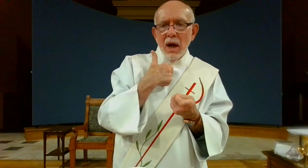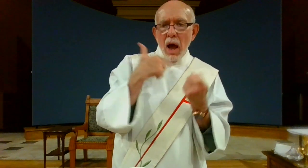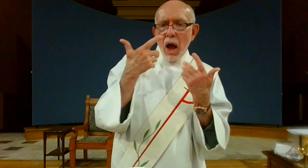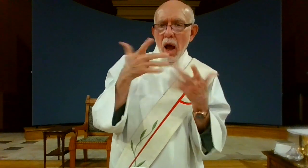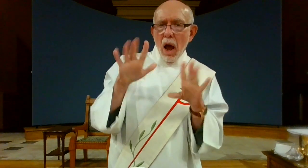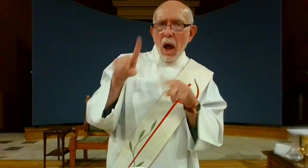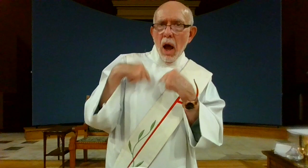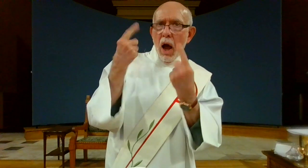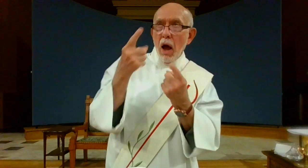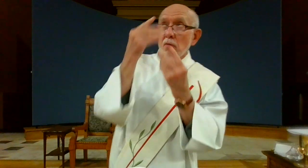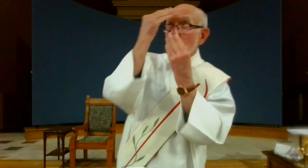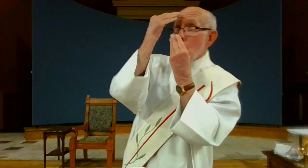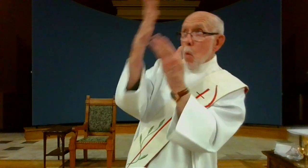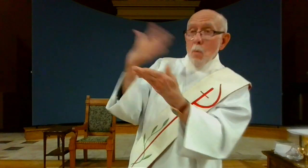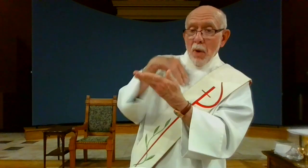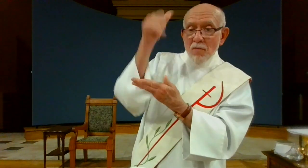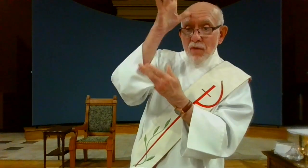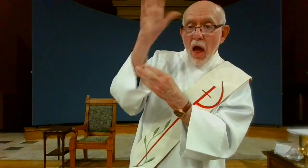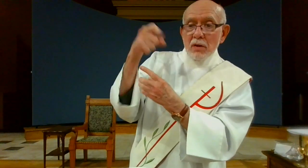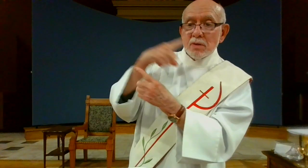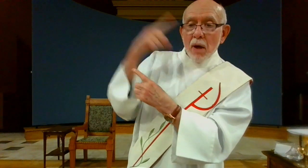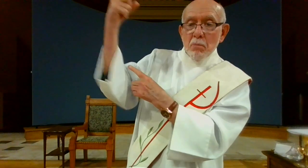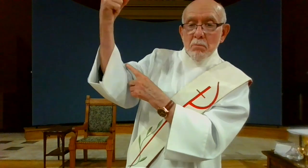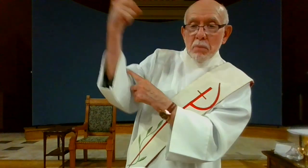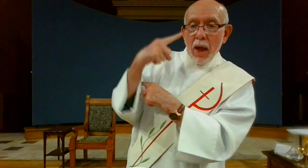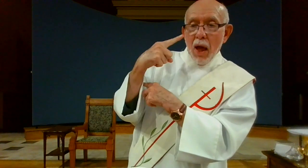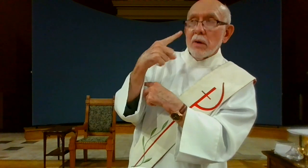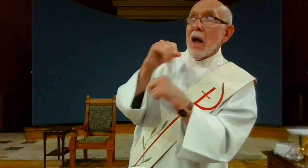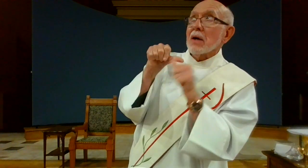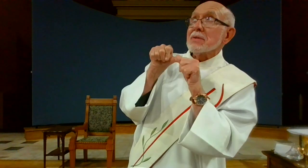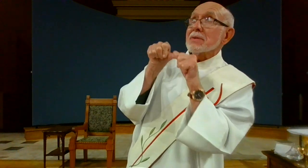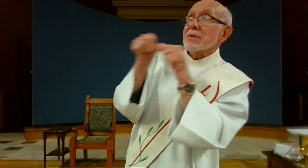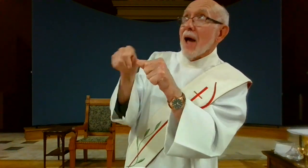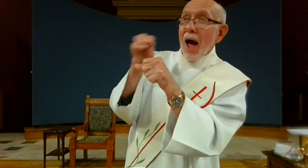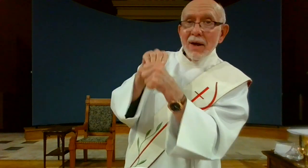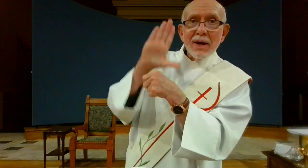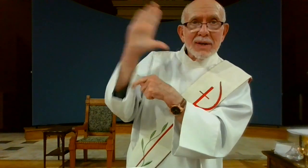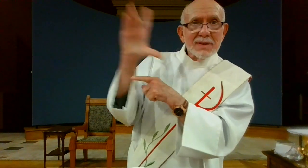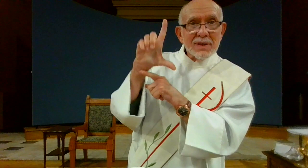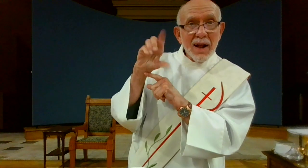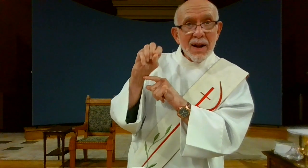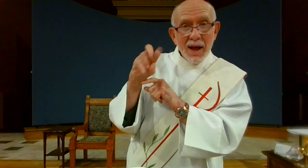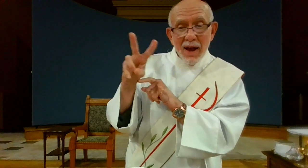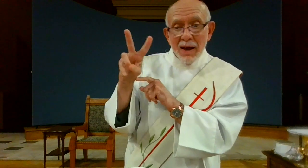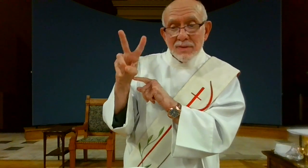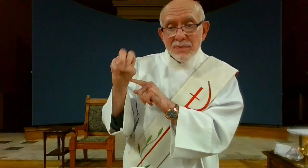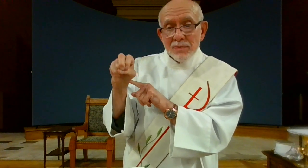Just as I have kept my Father's commandments and remain in his love,